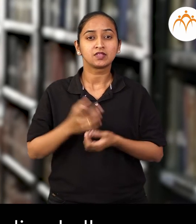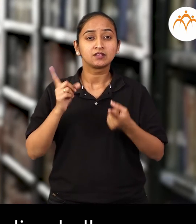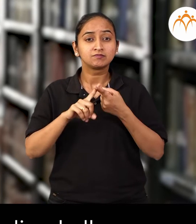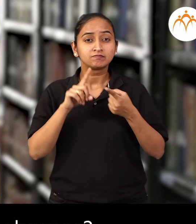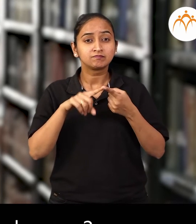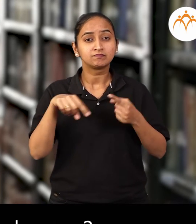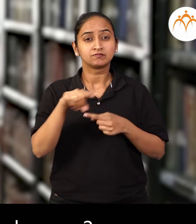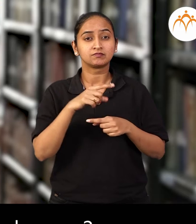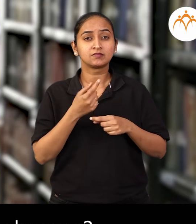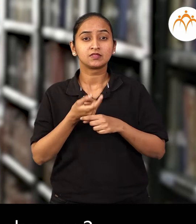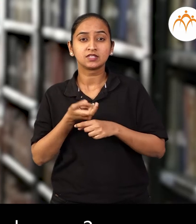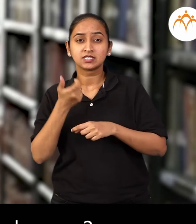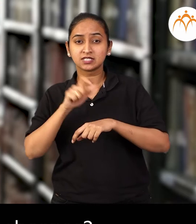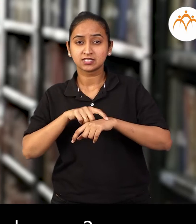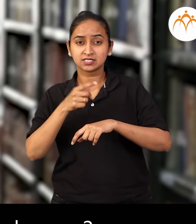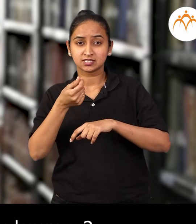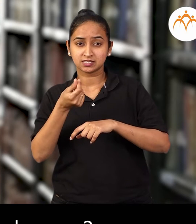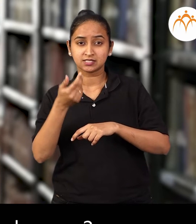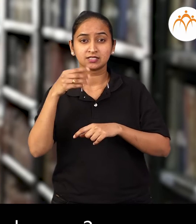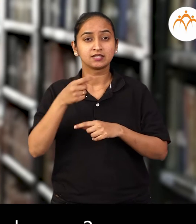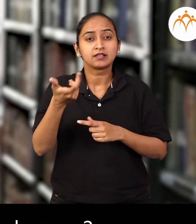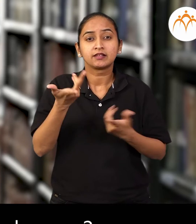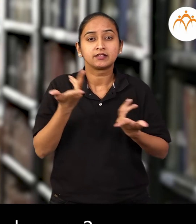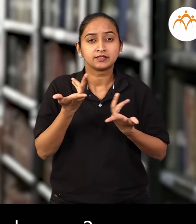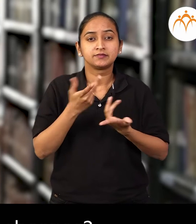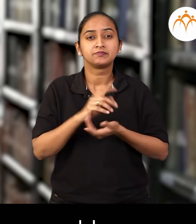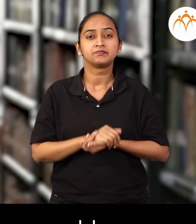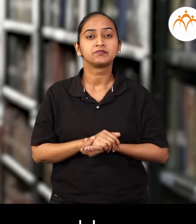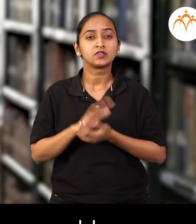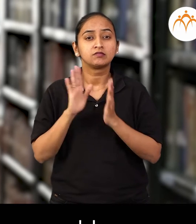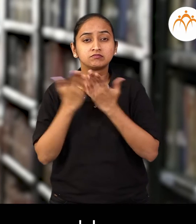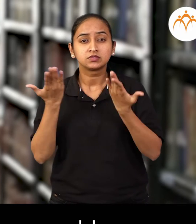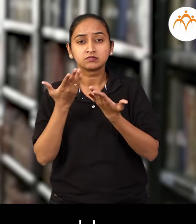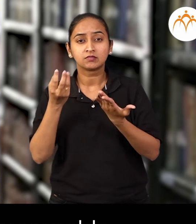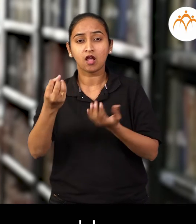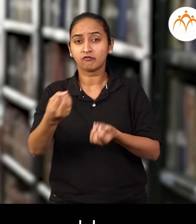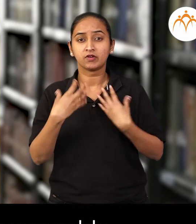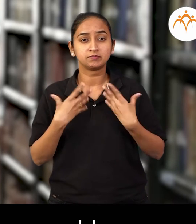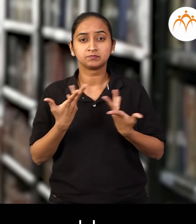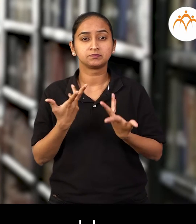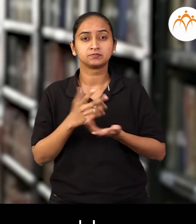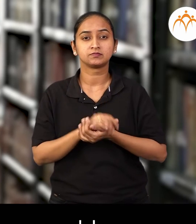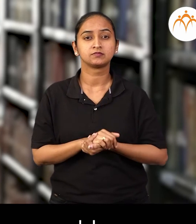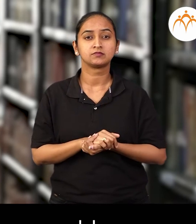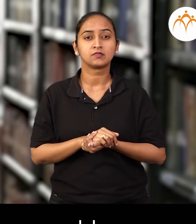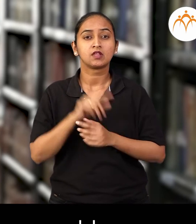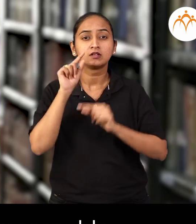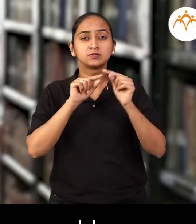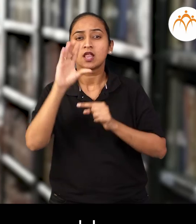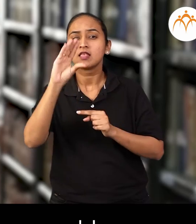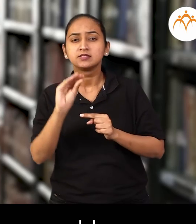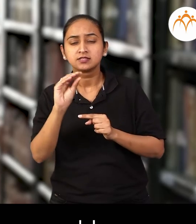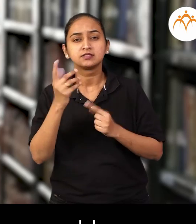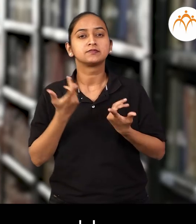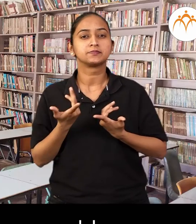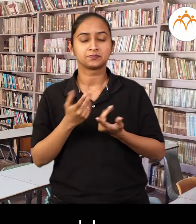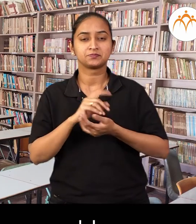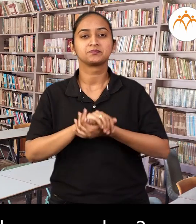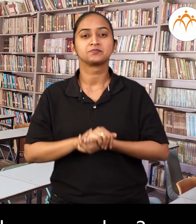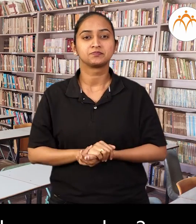What are the charges? Not given, but reasonable. Would